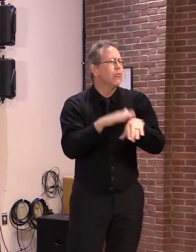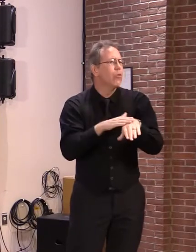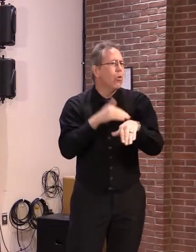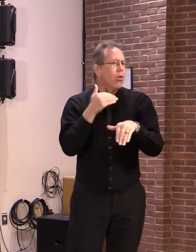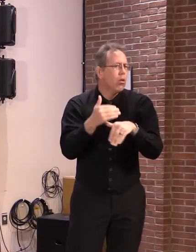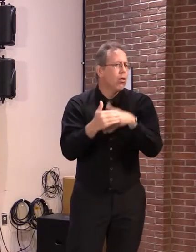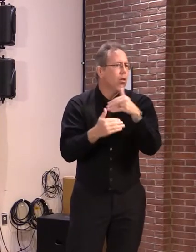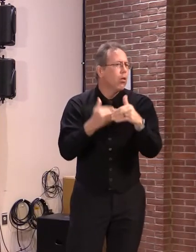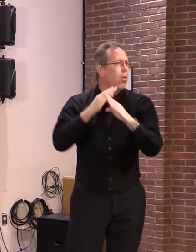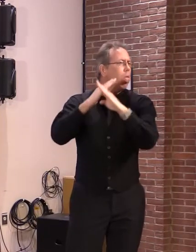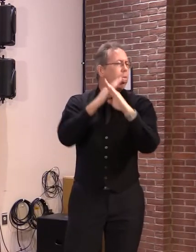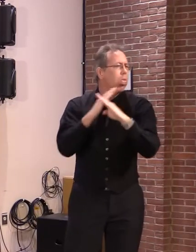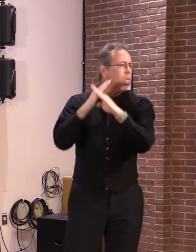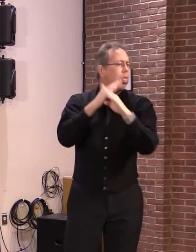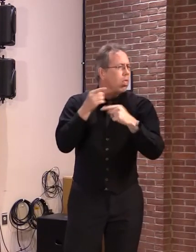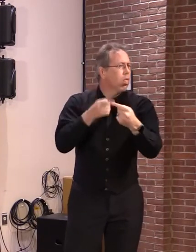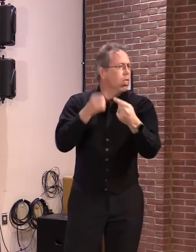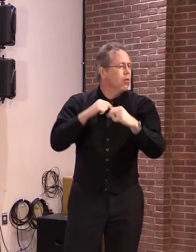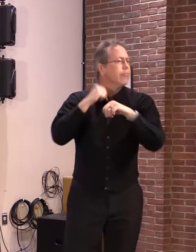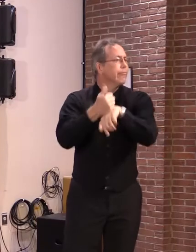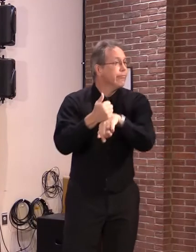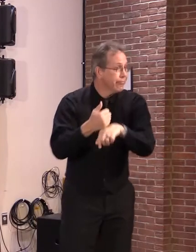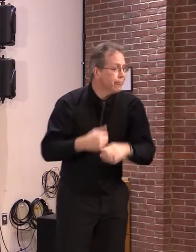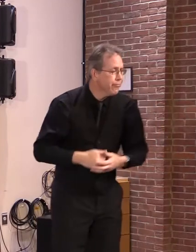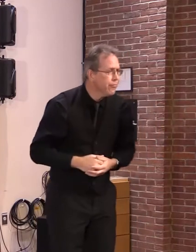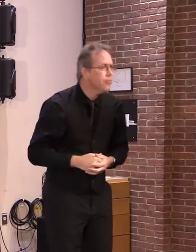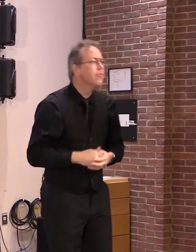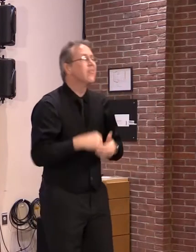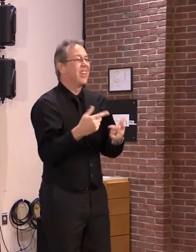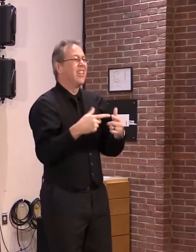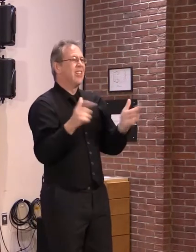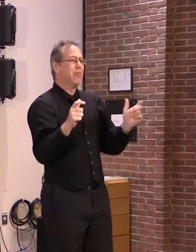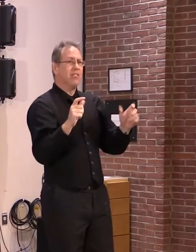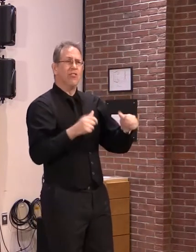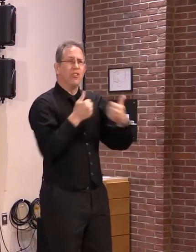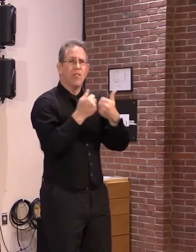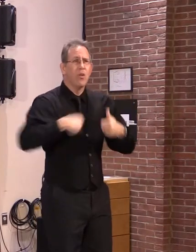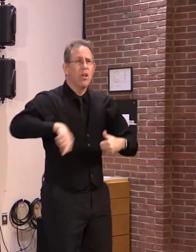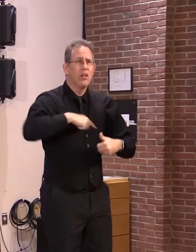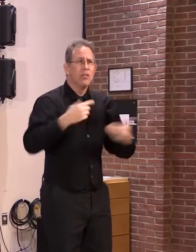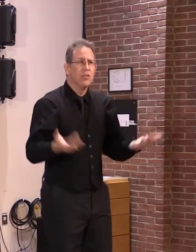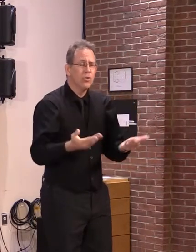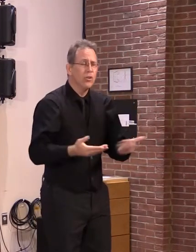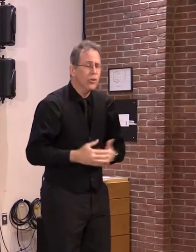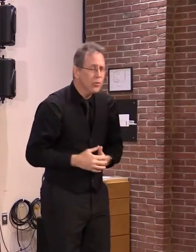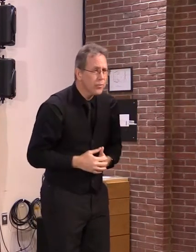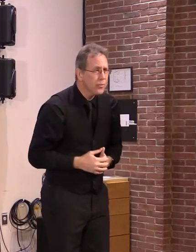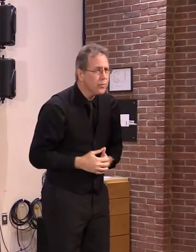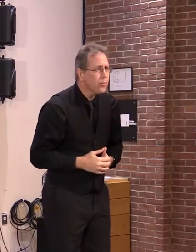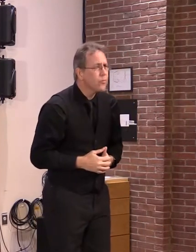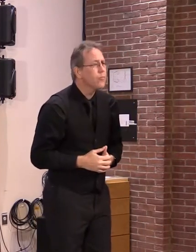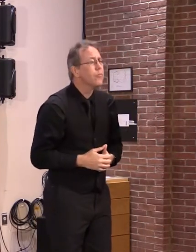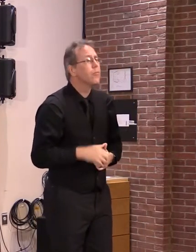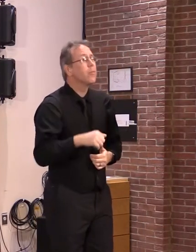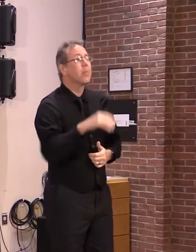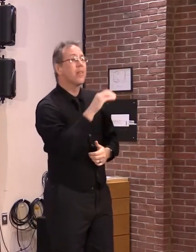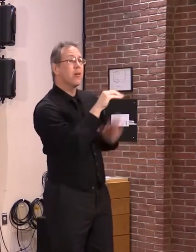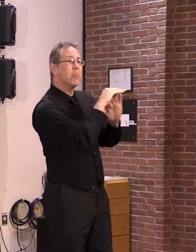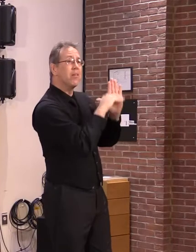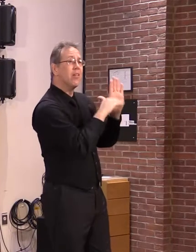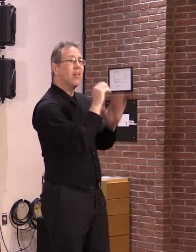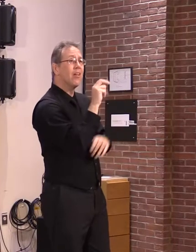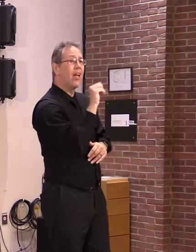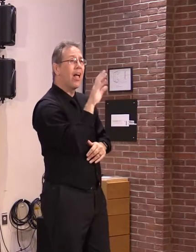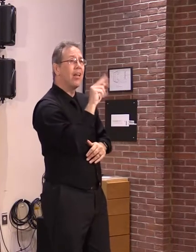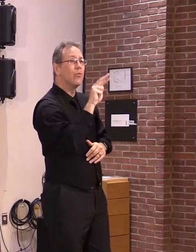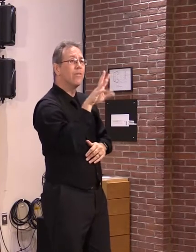currently, the Act 250 reform bill that has passed the House and that seems to be on the verge